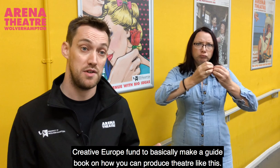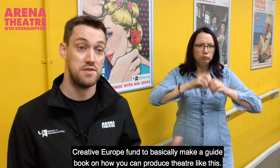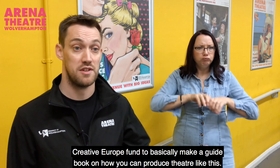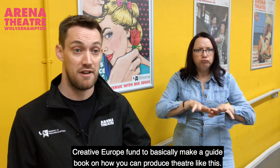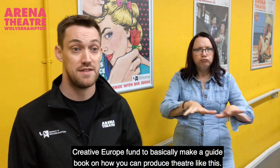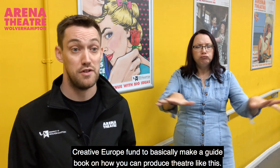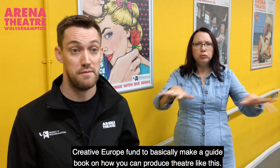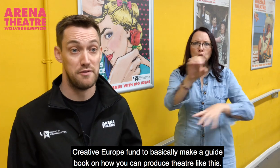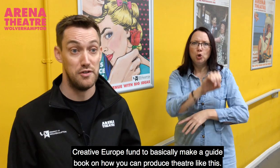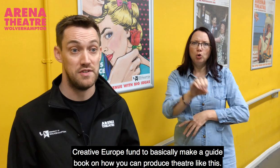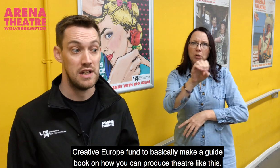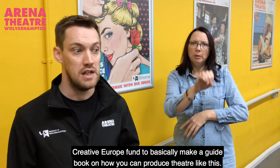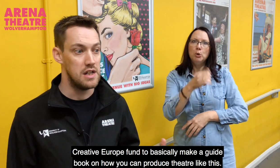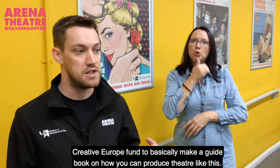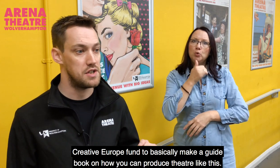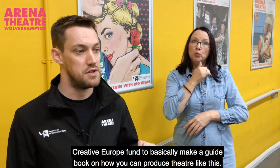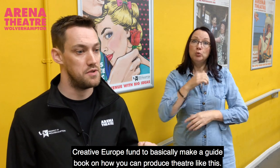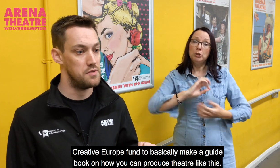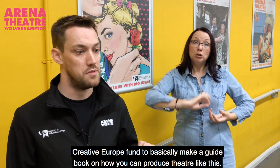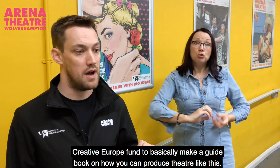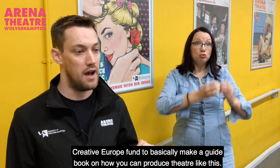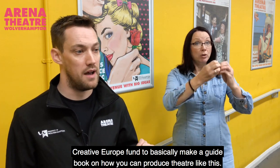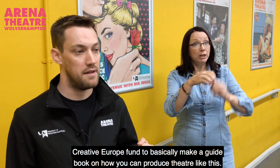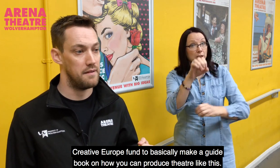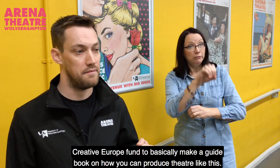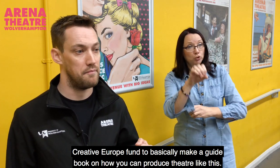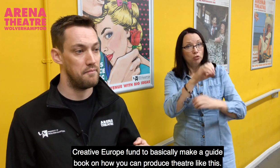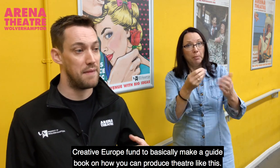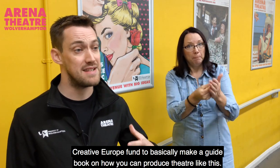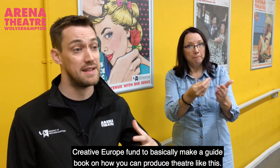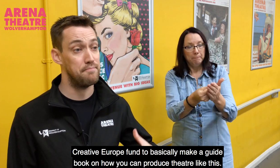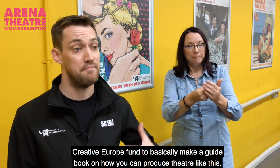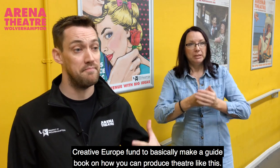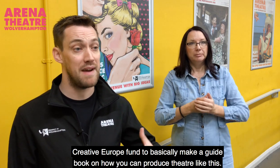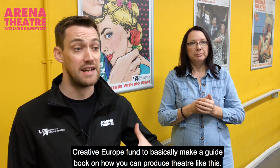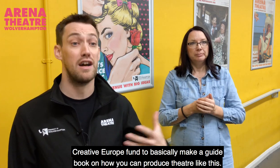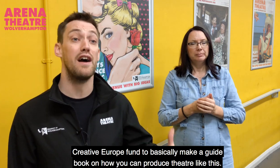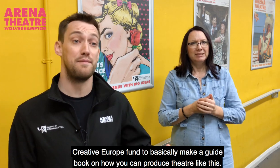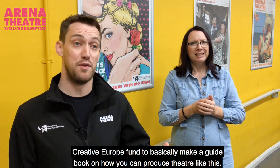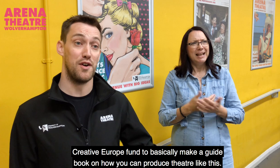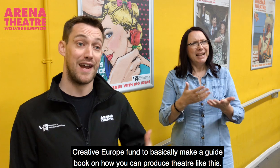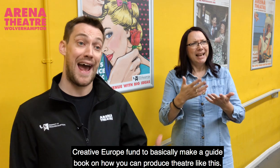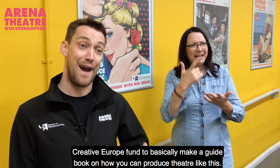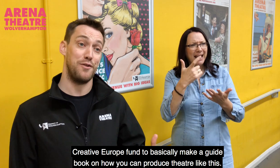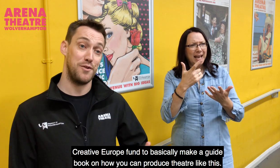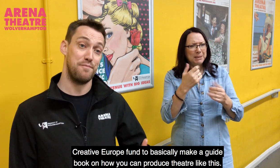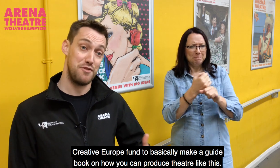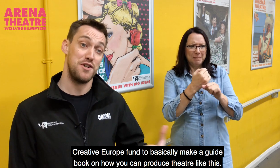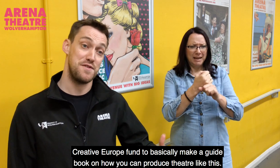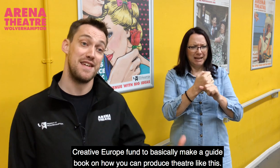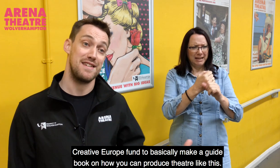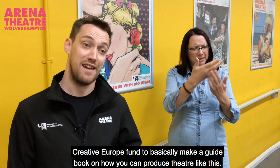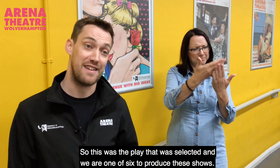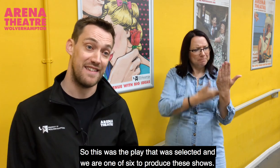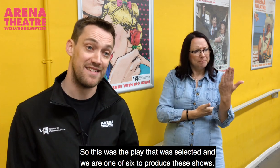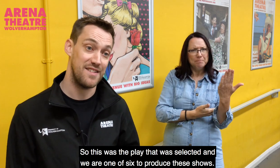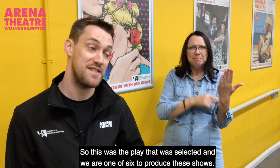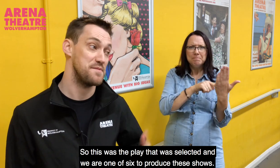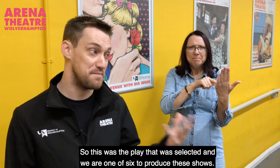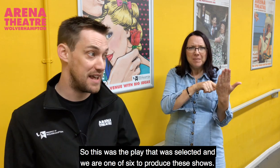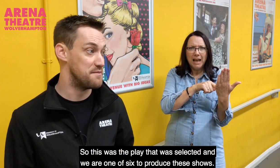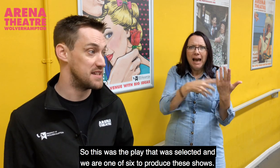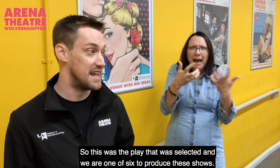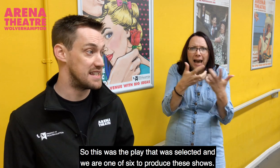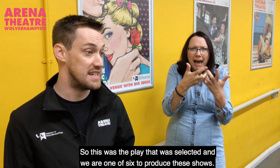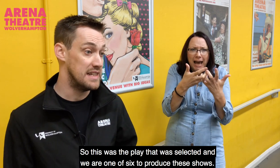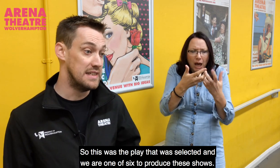using the creative Europe fund to basically make a guidebook on how you can produce theatre like this so